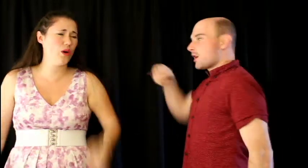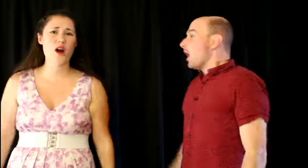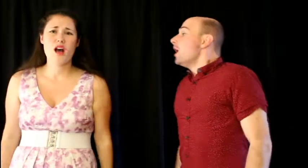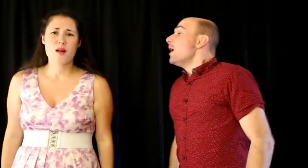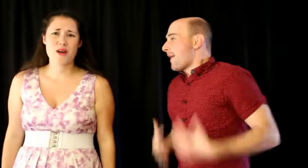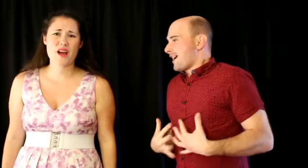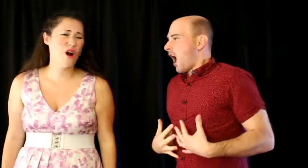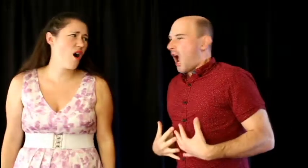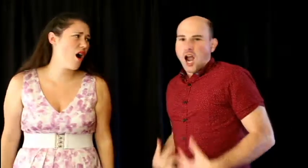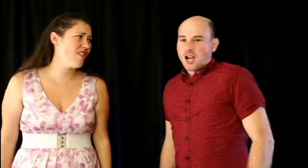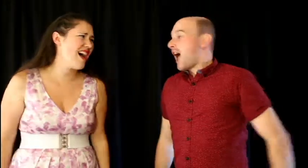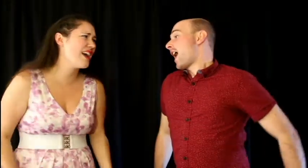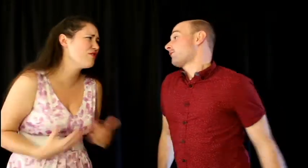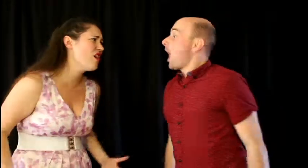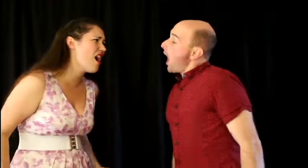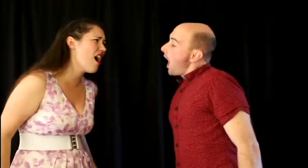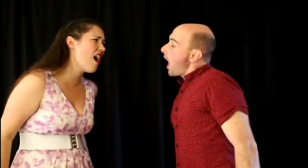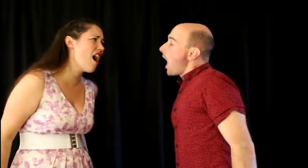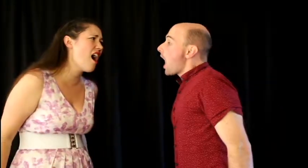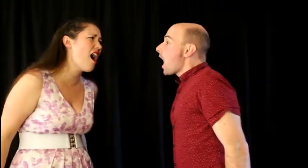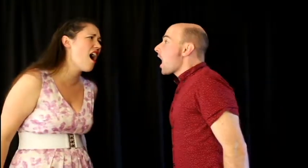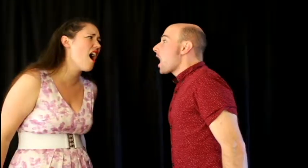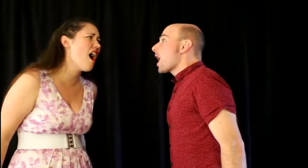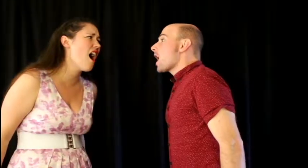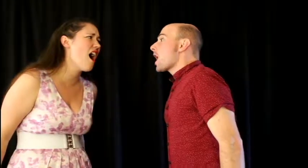My whole life home.